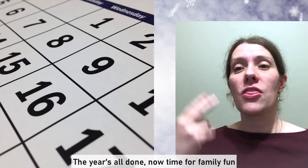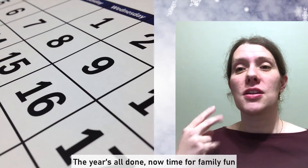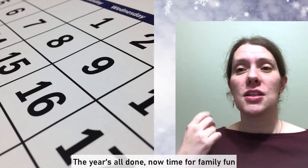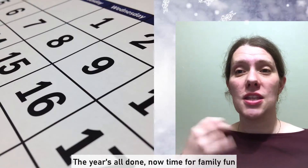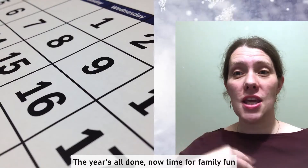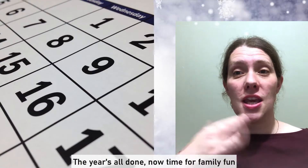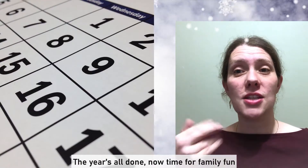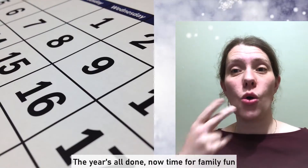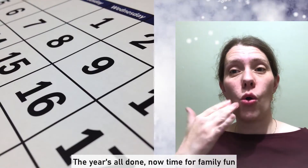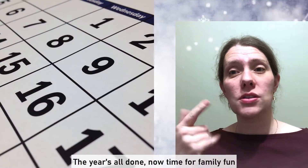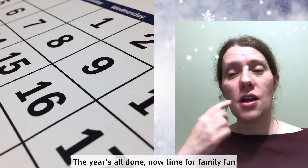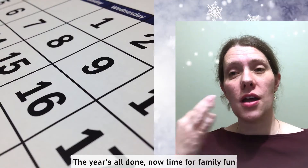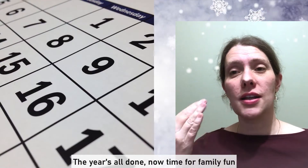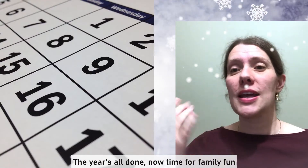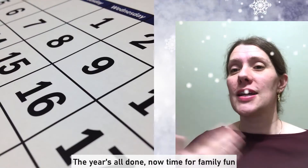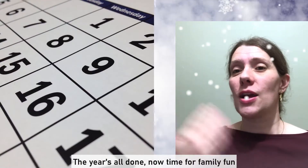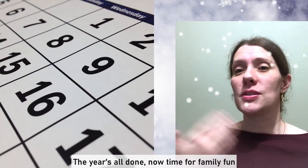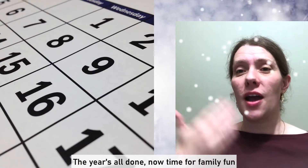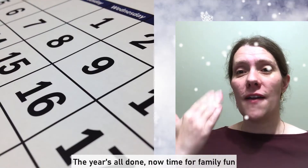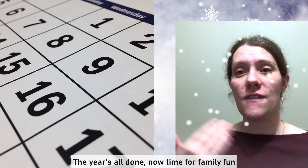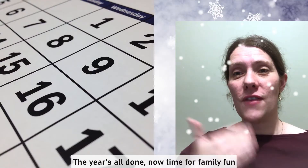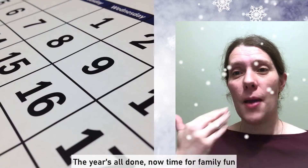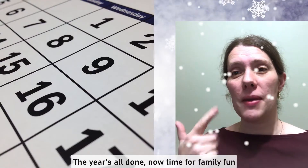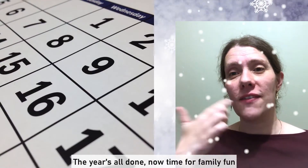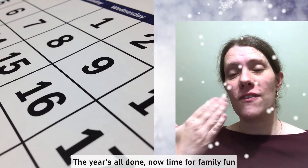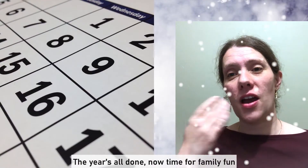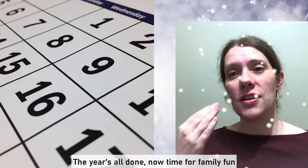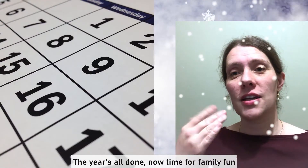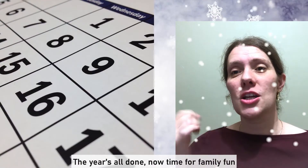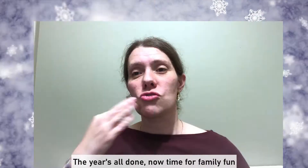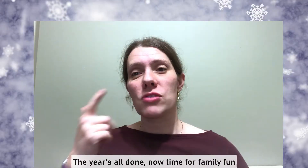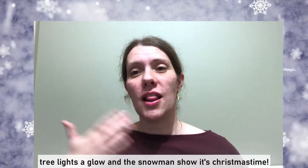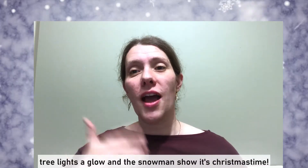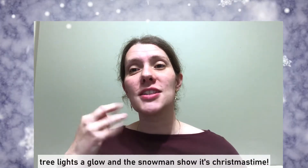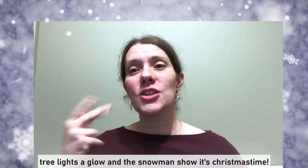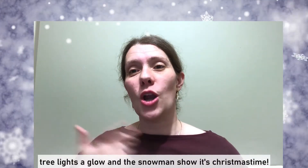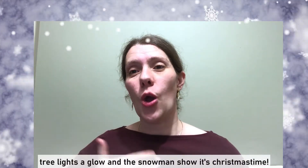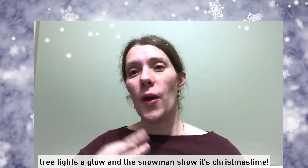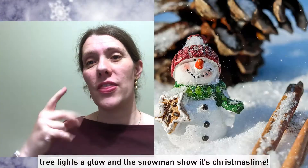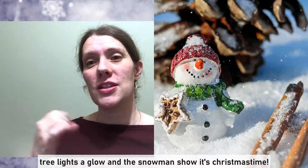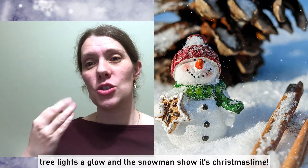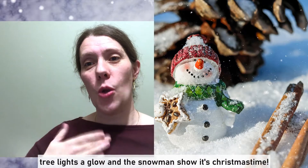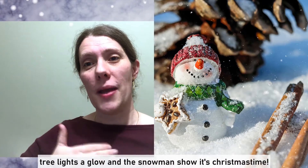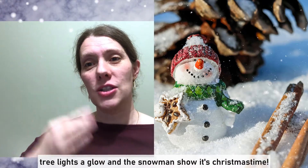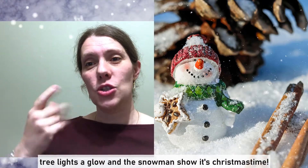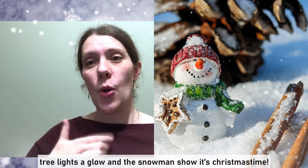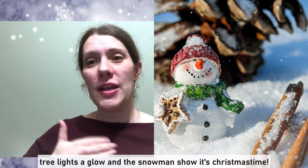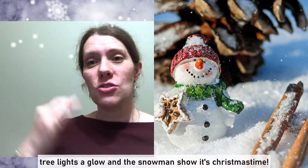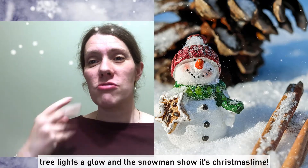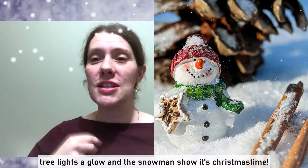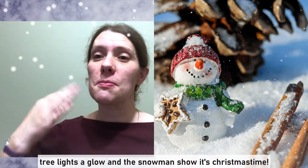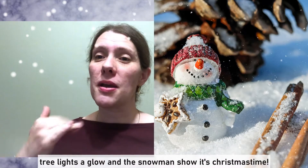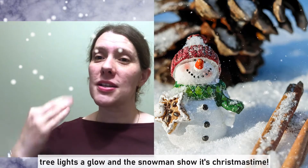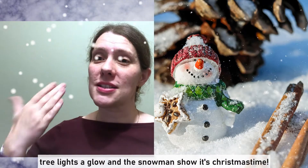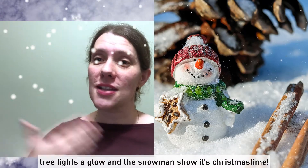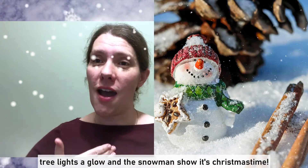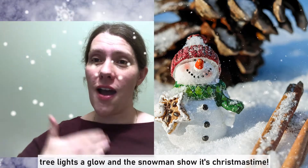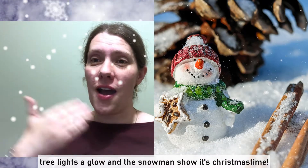the year's all done The year's time for family fun True lights are glow on snow And show it's Christmas time